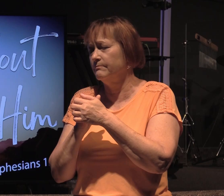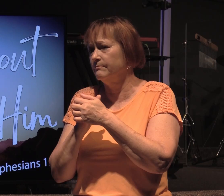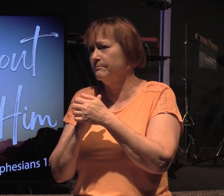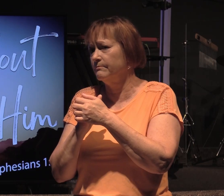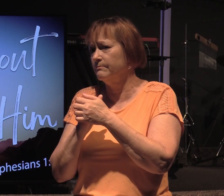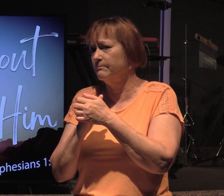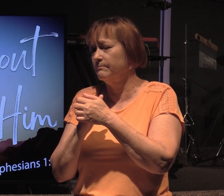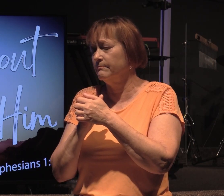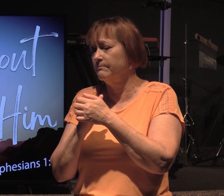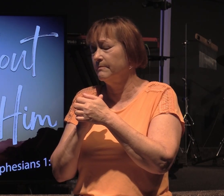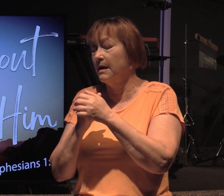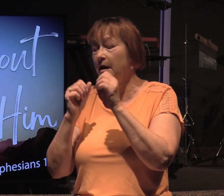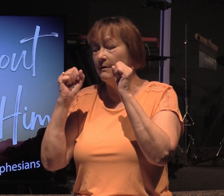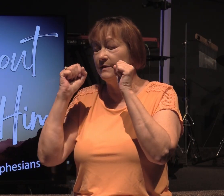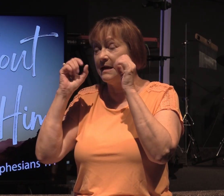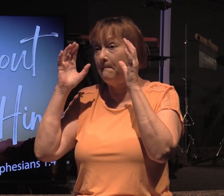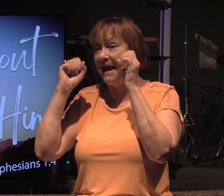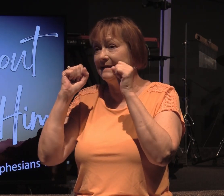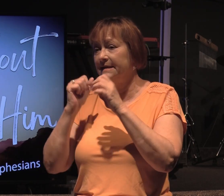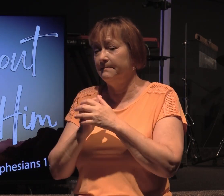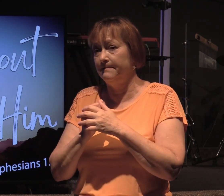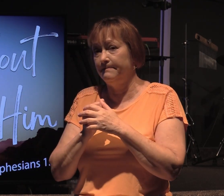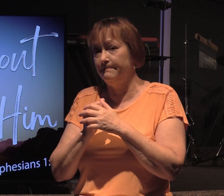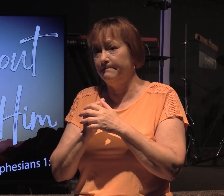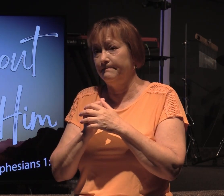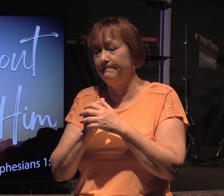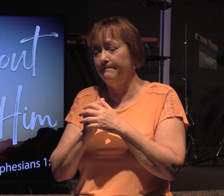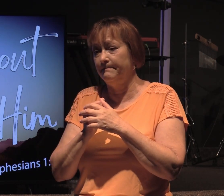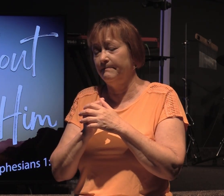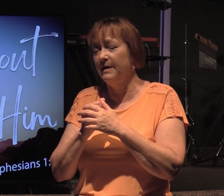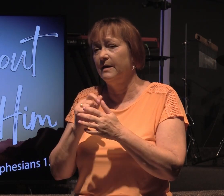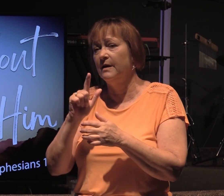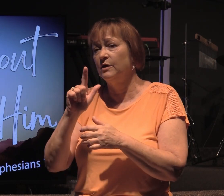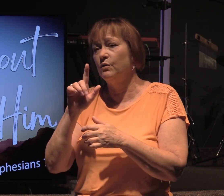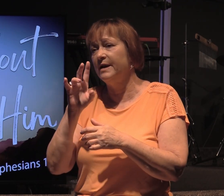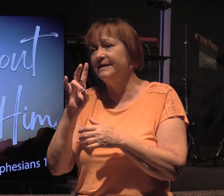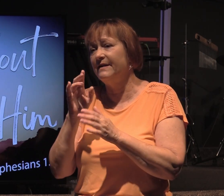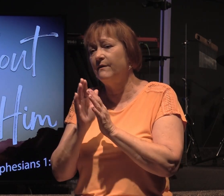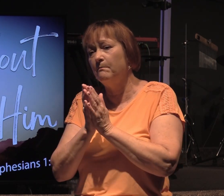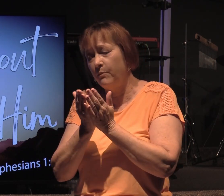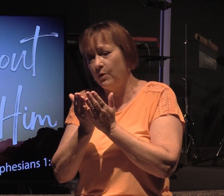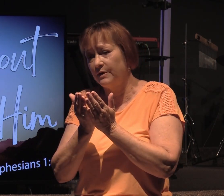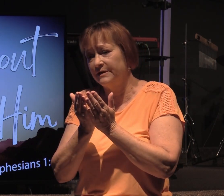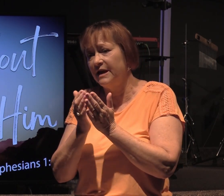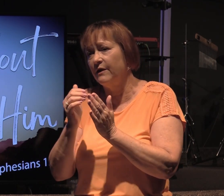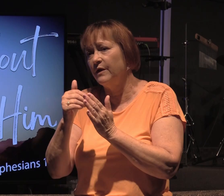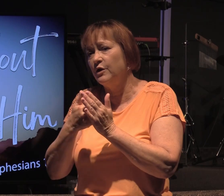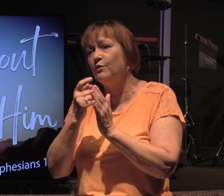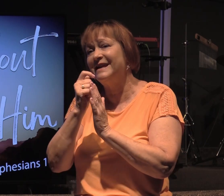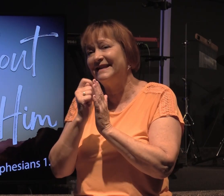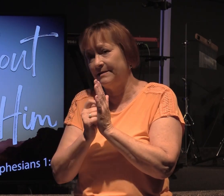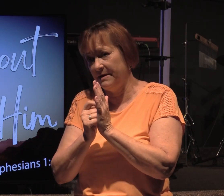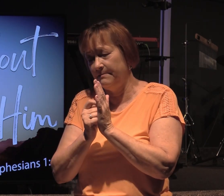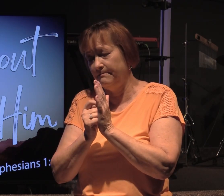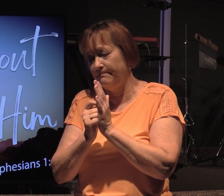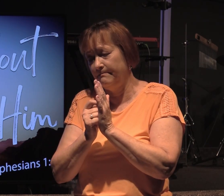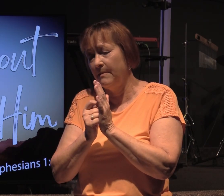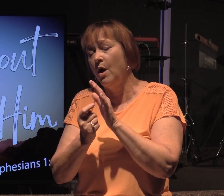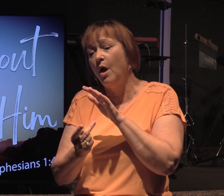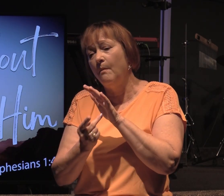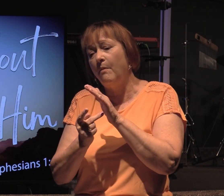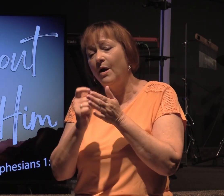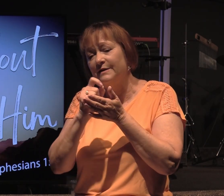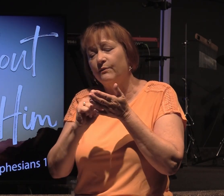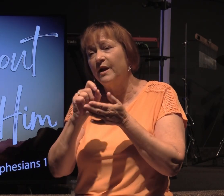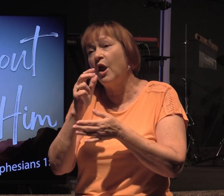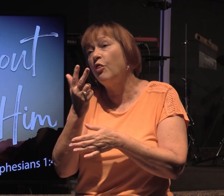And it was amazing. There's 27 books in the New Testament. Paul has